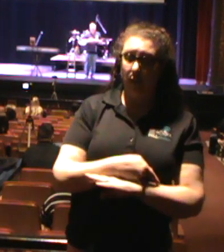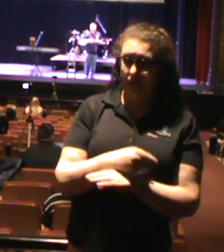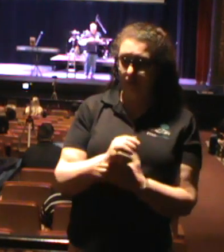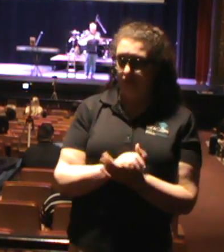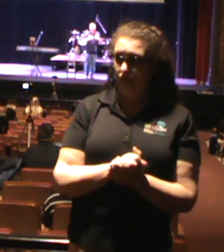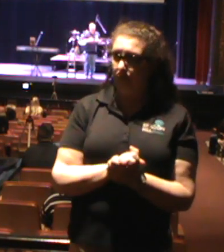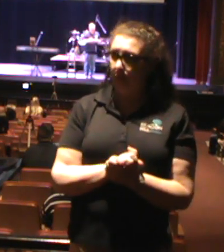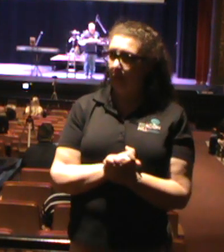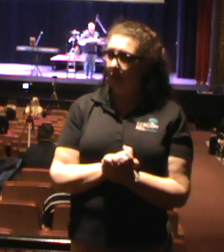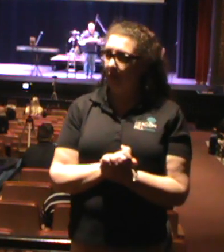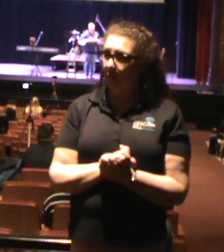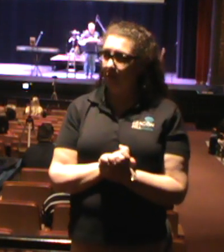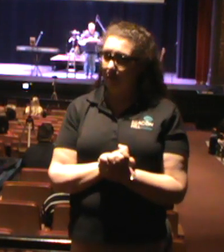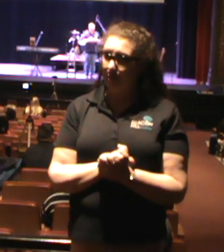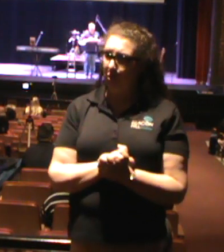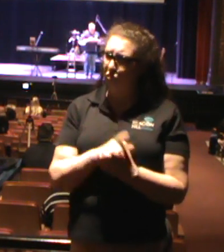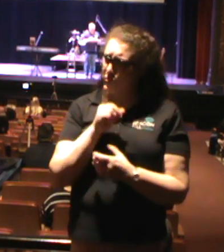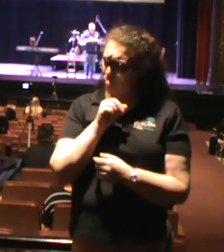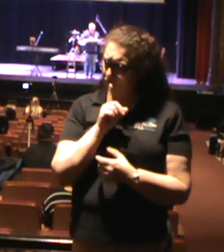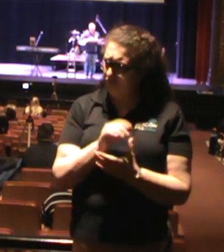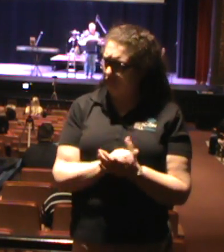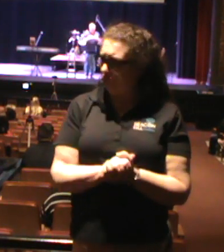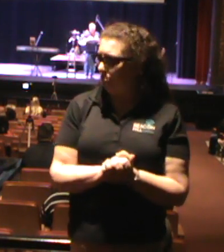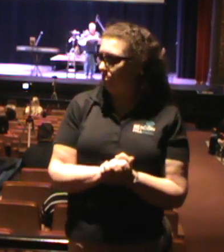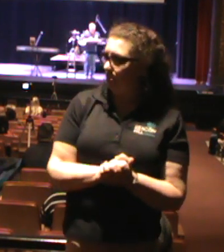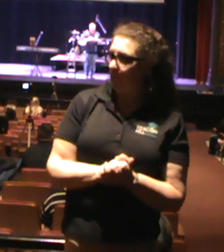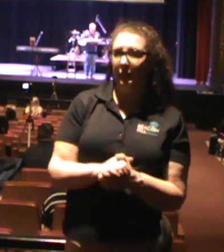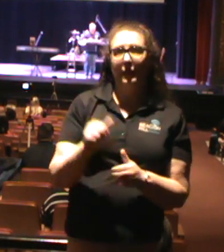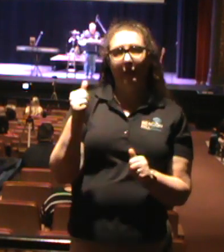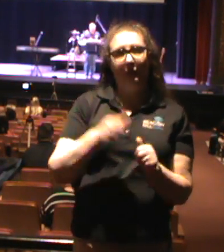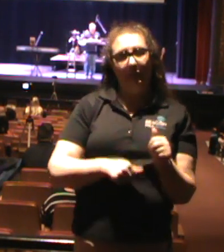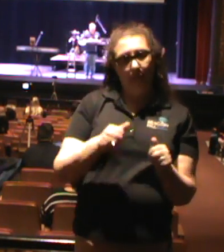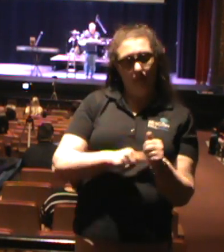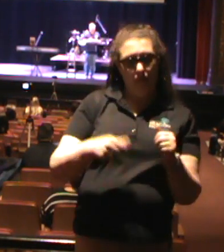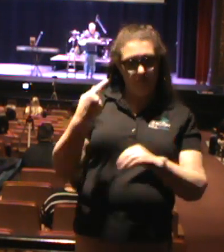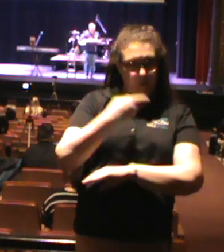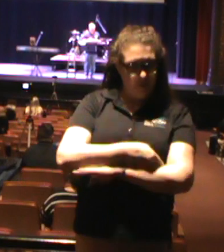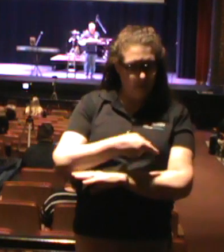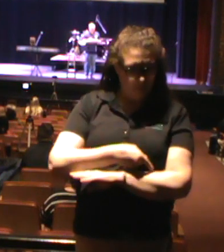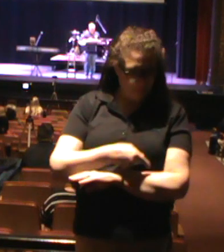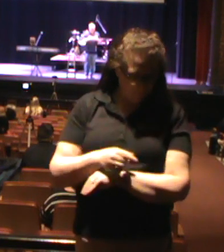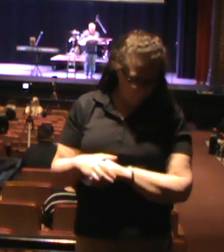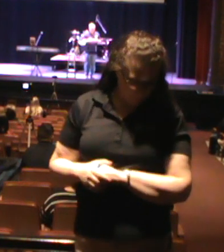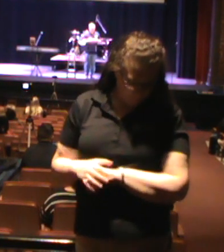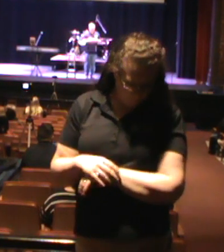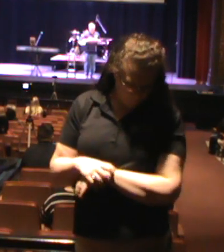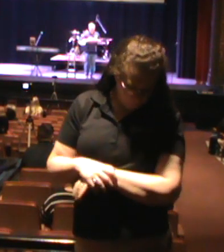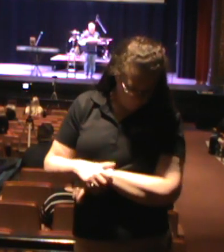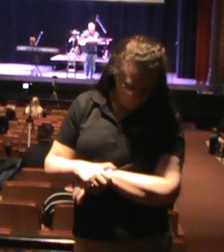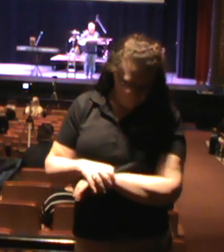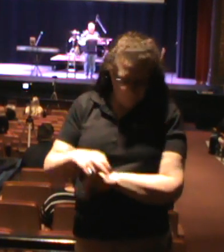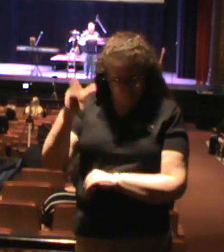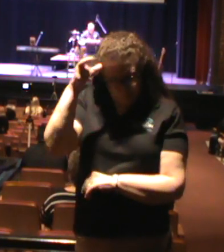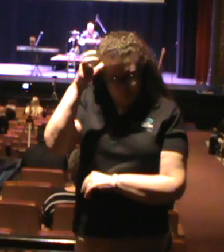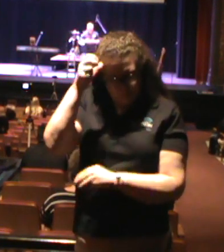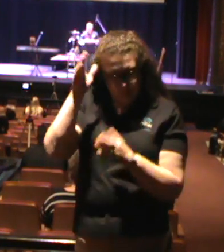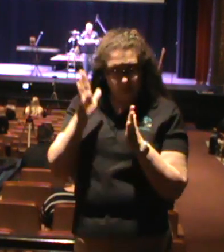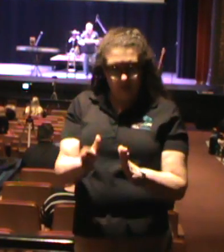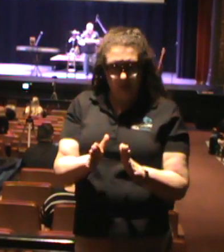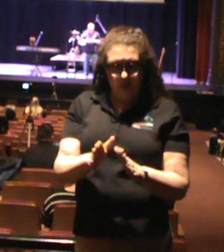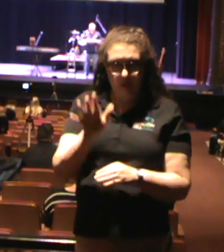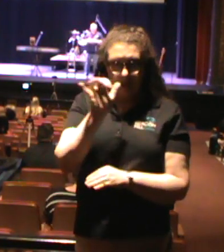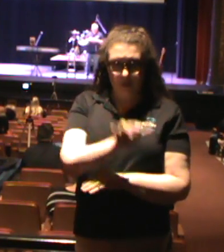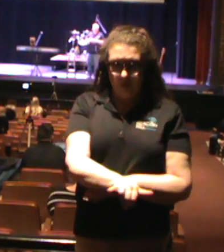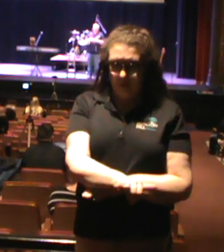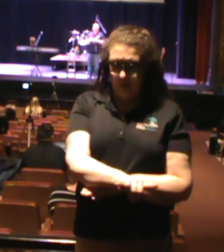and play with every single day. And Satan is present